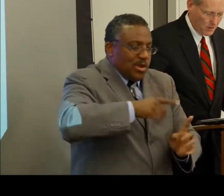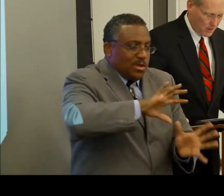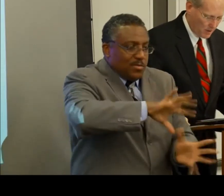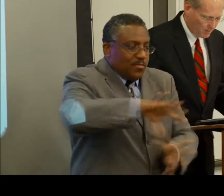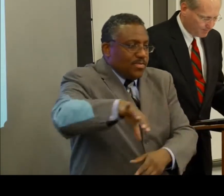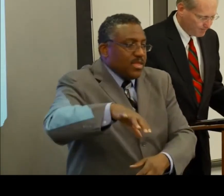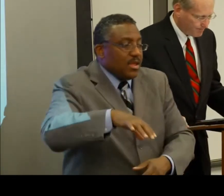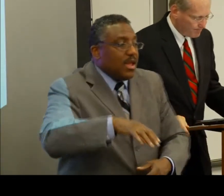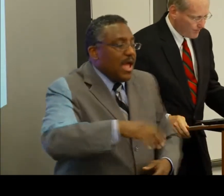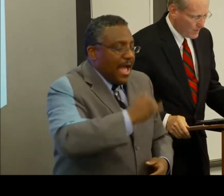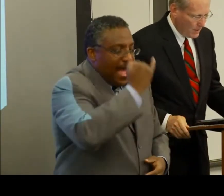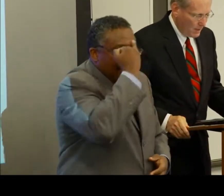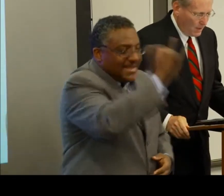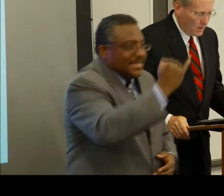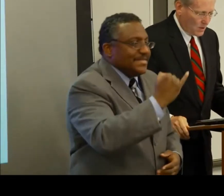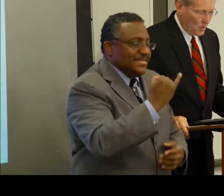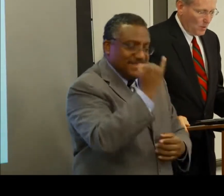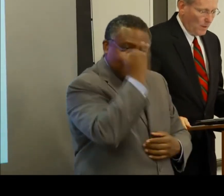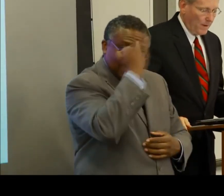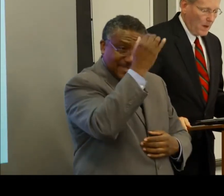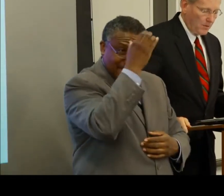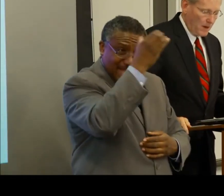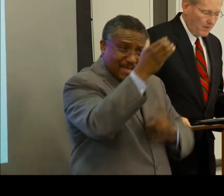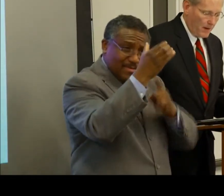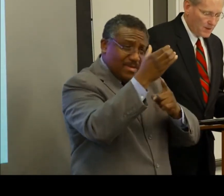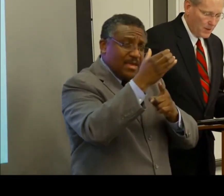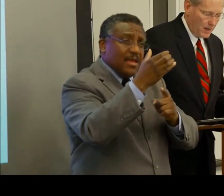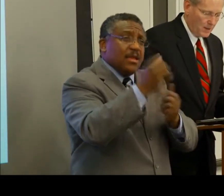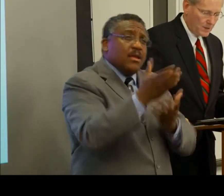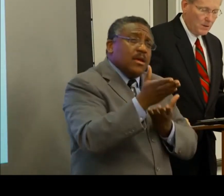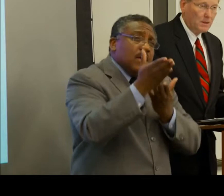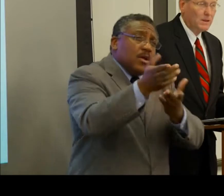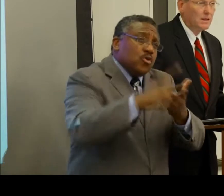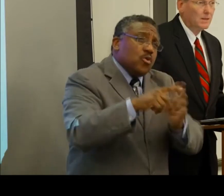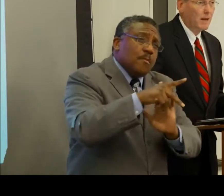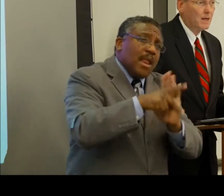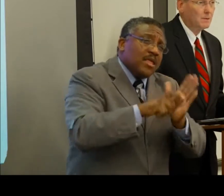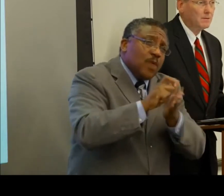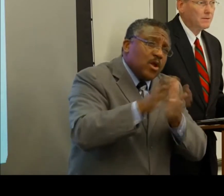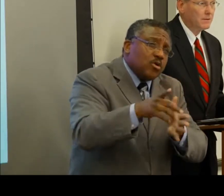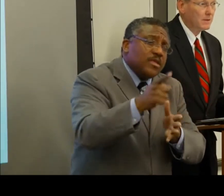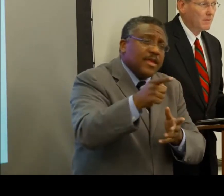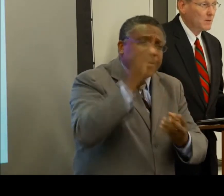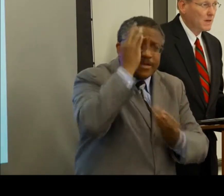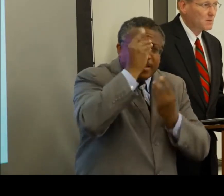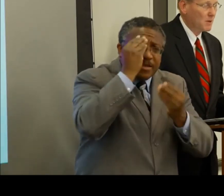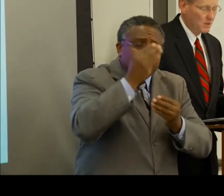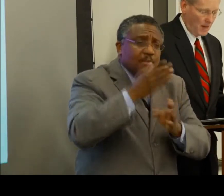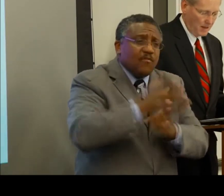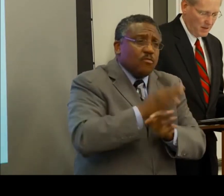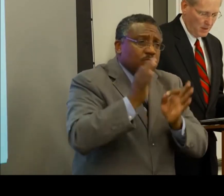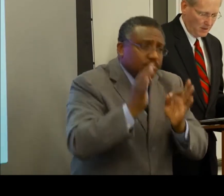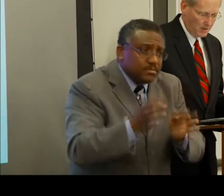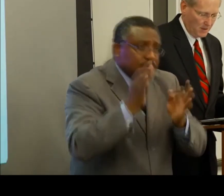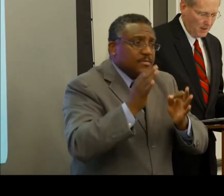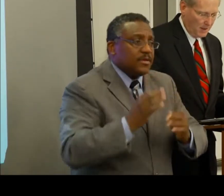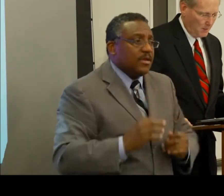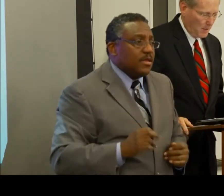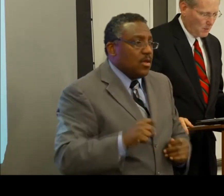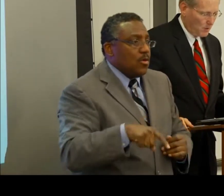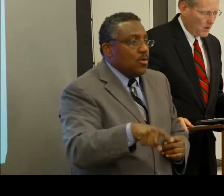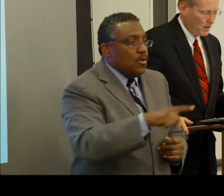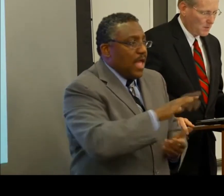could consider. So, with the help of our advisory council, made up of those experts, academics,